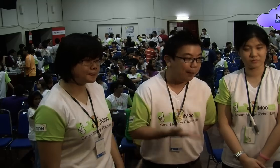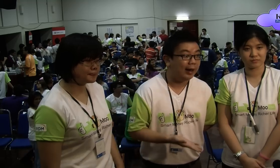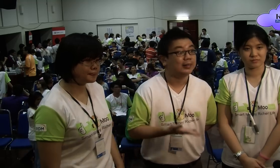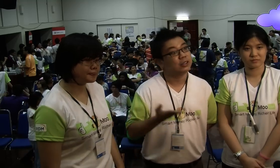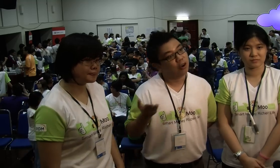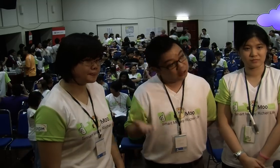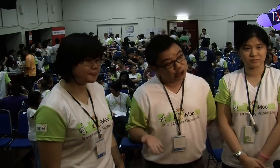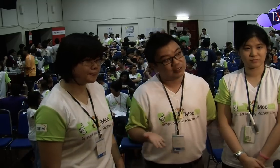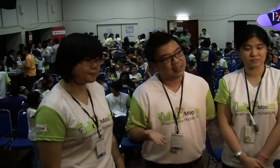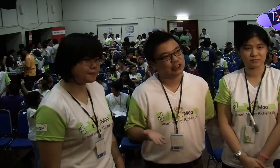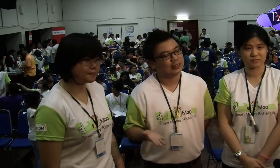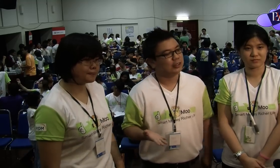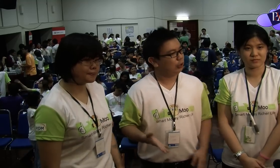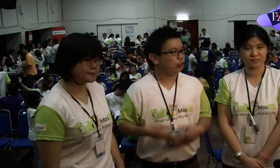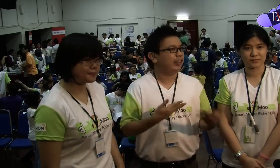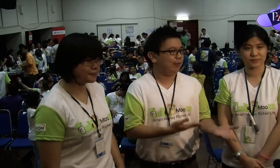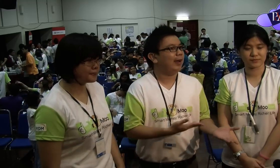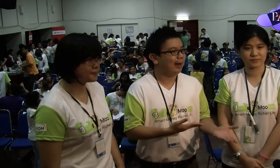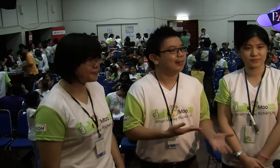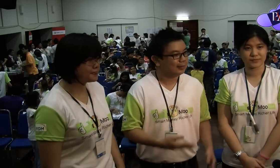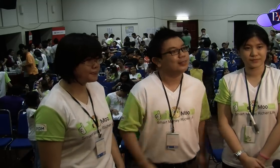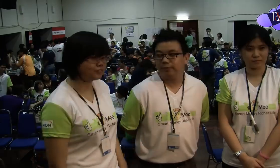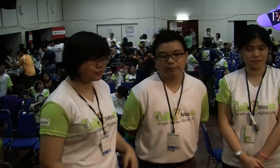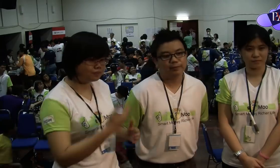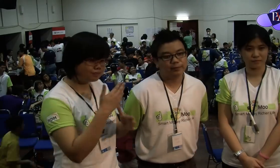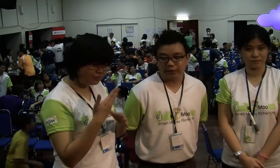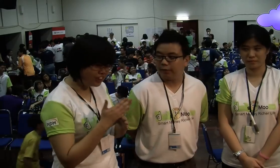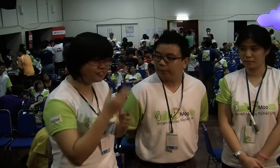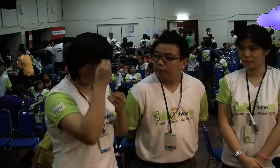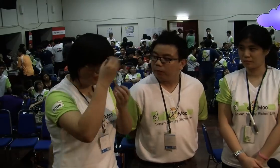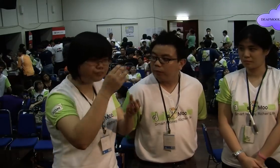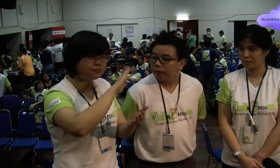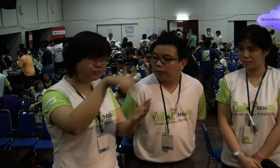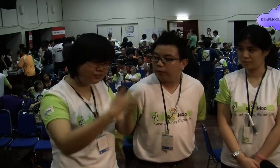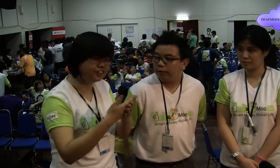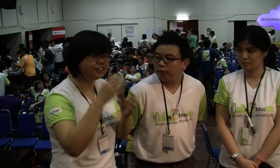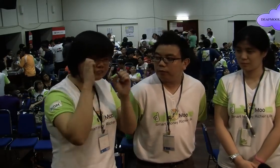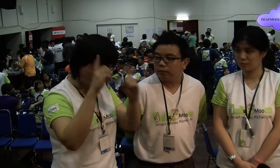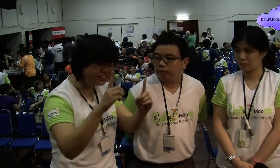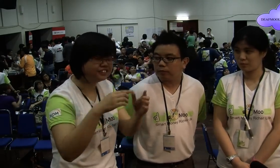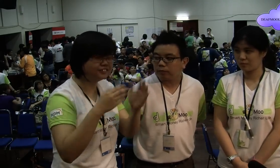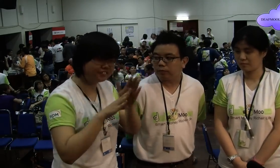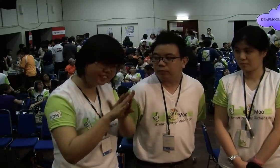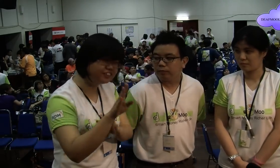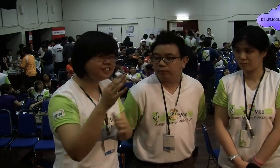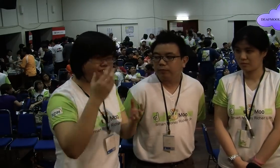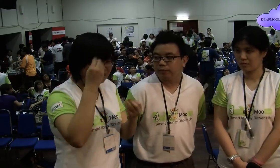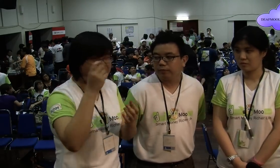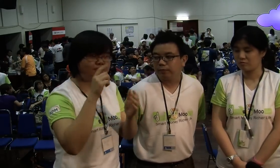bank or issue agencies to give back the answer. Share information to be able to educate them so that they will improve.